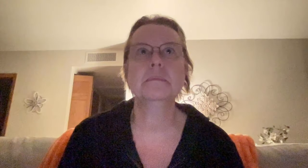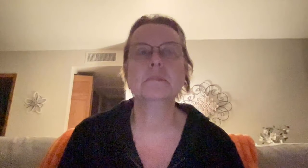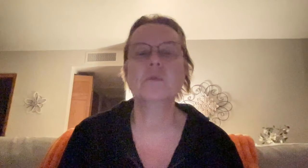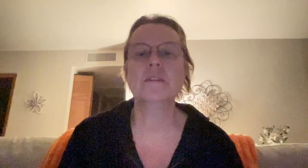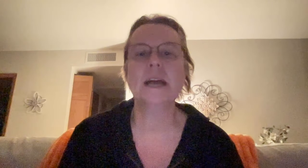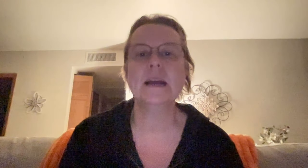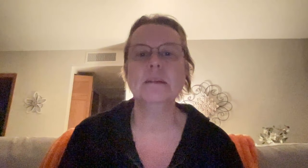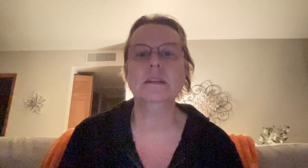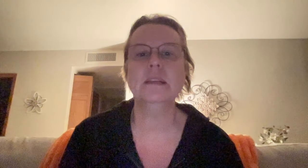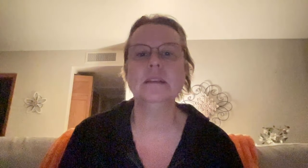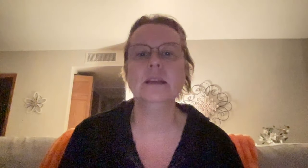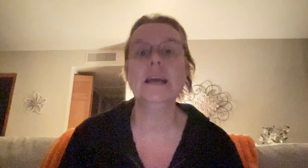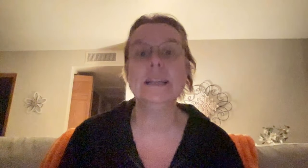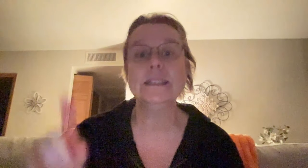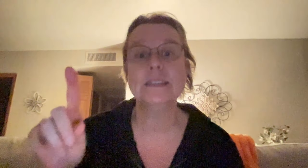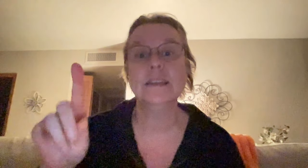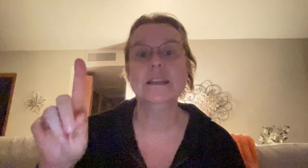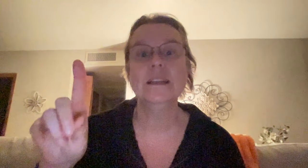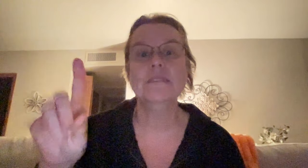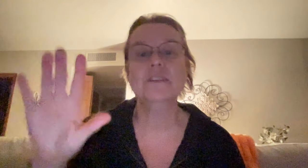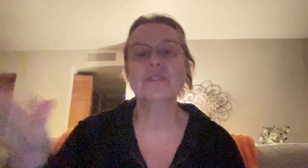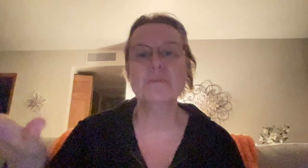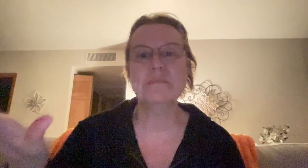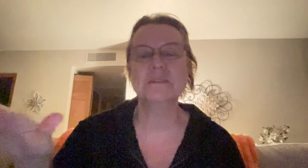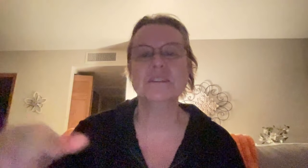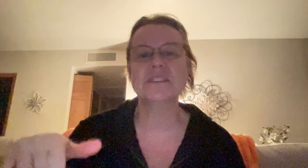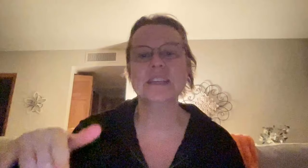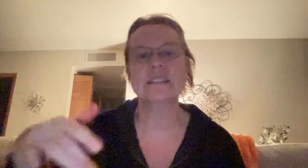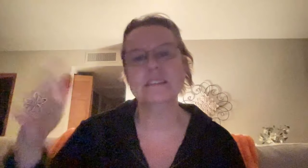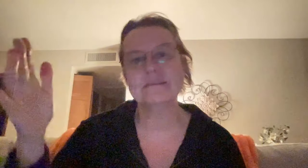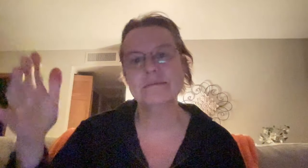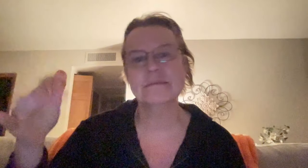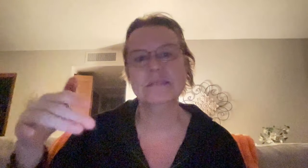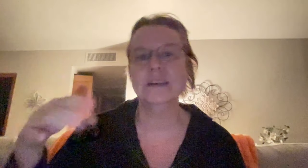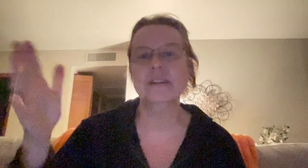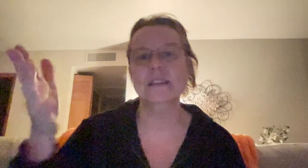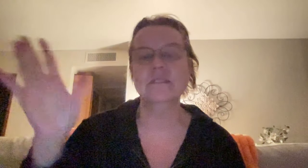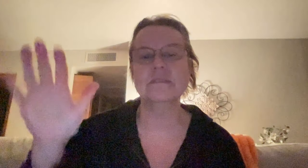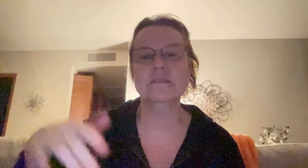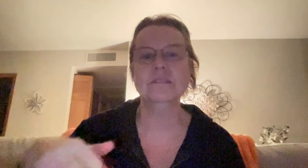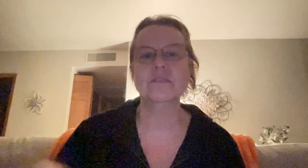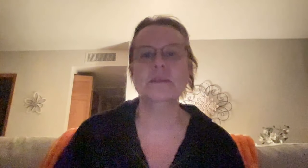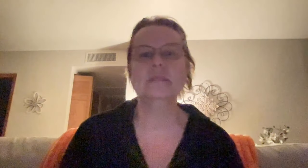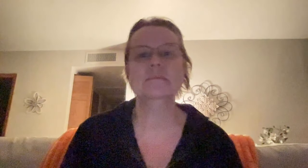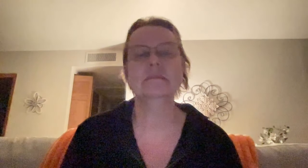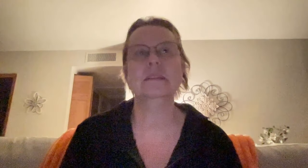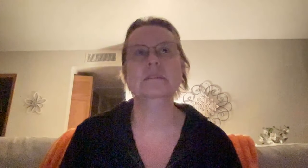The more that have, and, and, and if you don't know people, you're just kind of like, yeah, okay. You don't, you don't know me, you know?